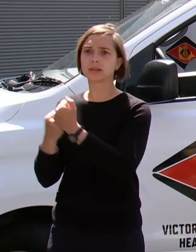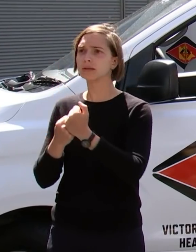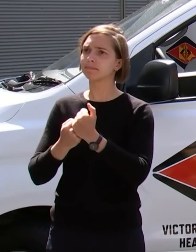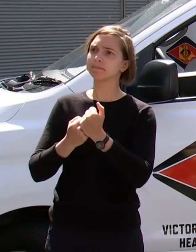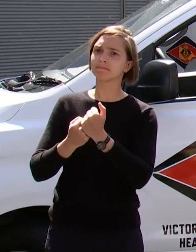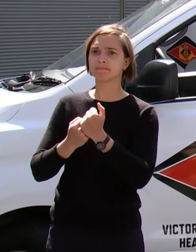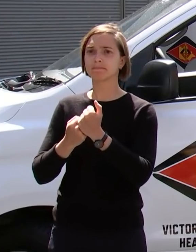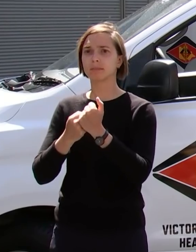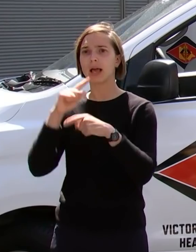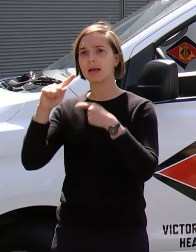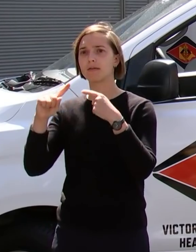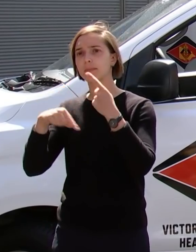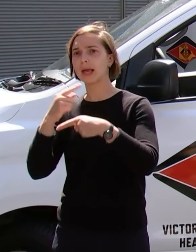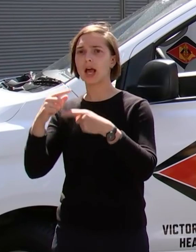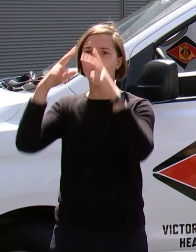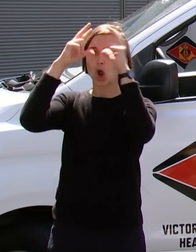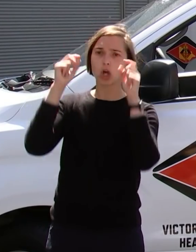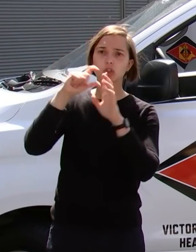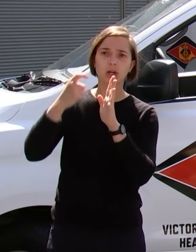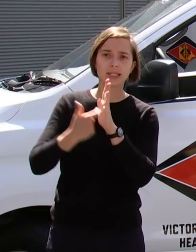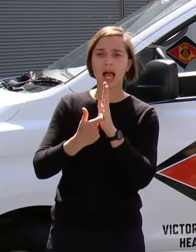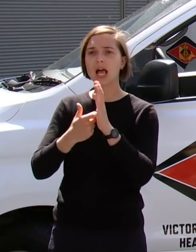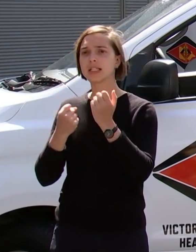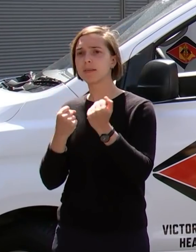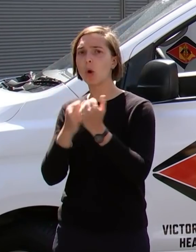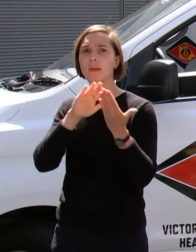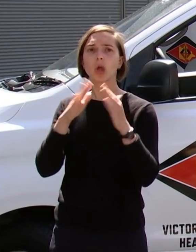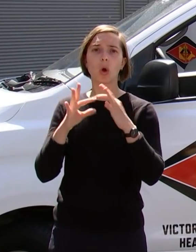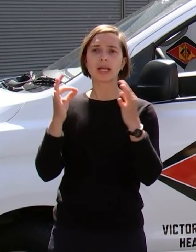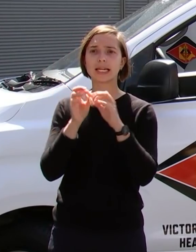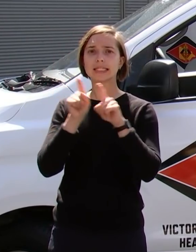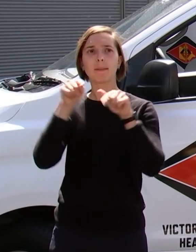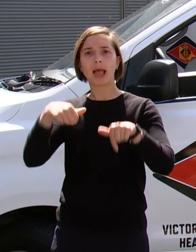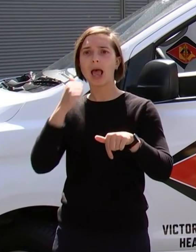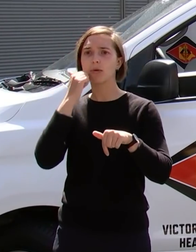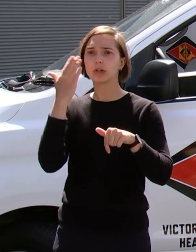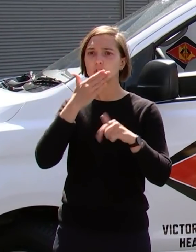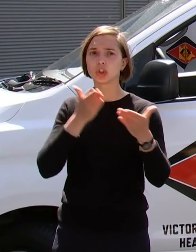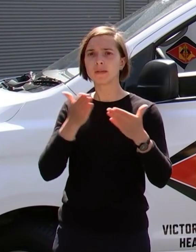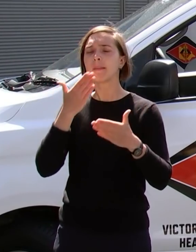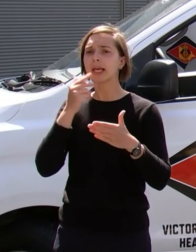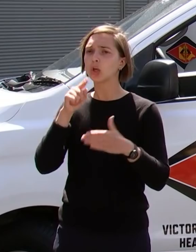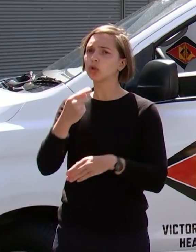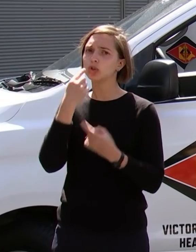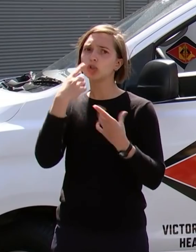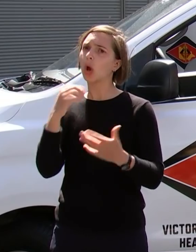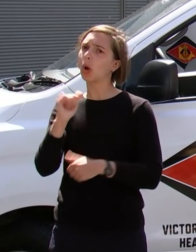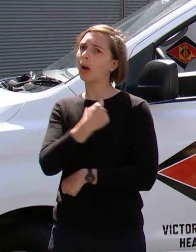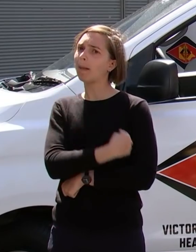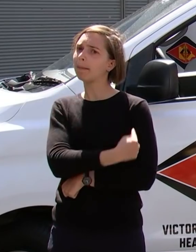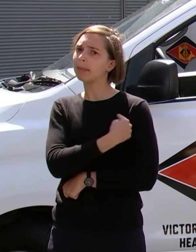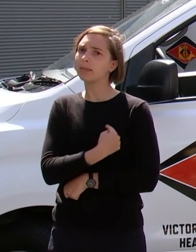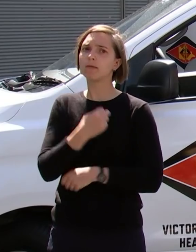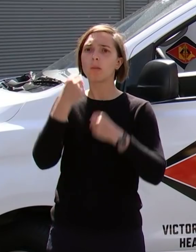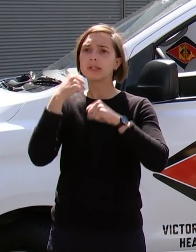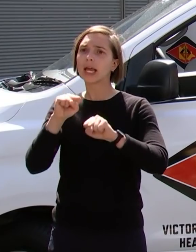like this, and get vaccinated. That continues to be the message, and it's a message that we need lots of